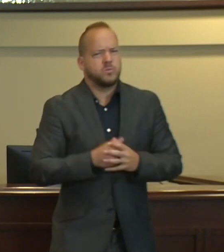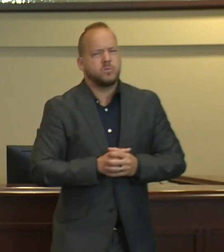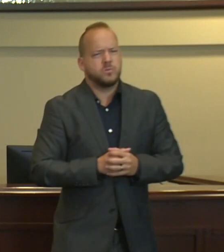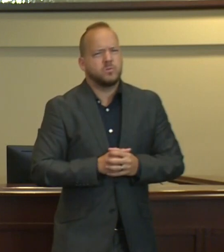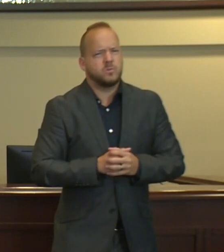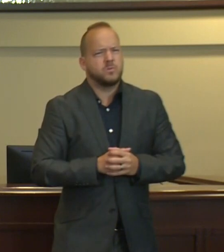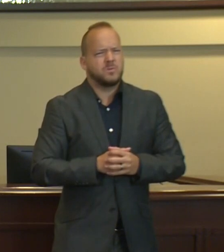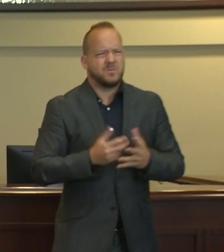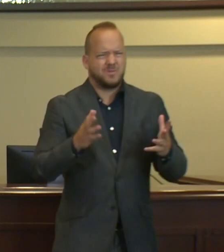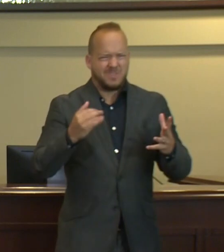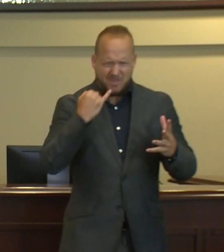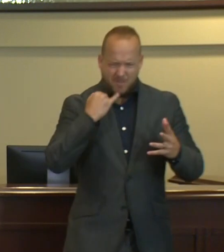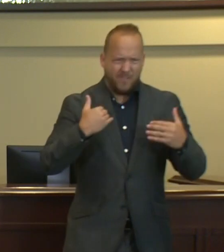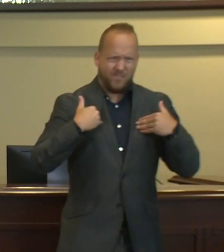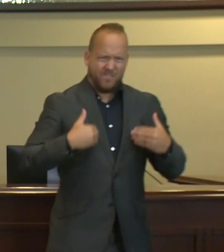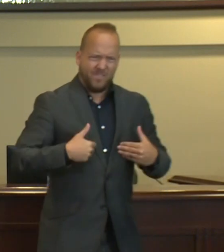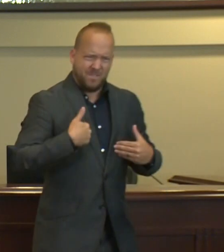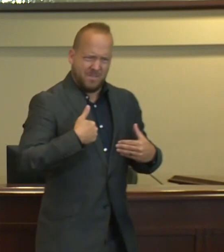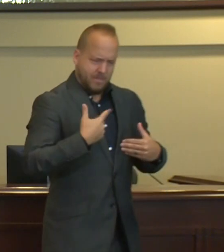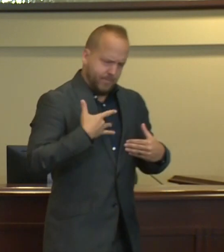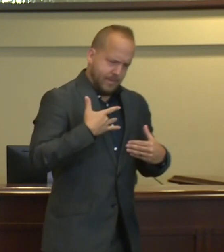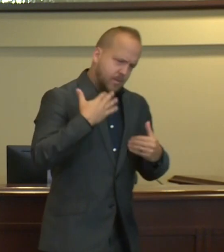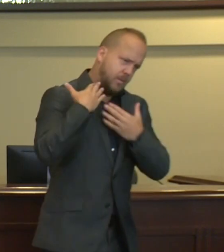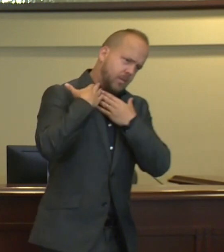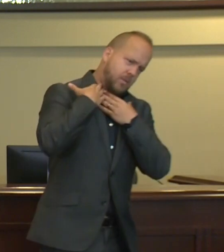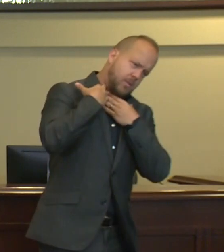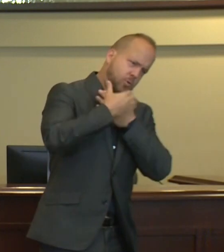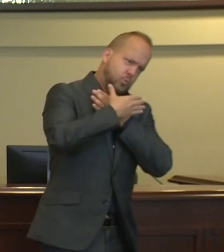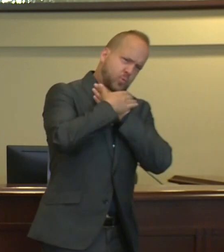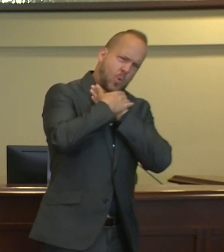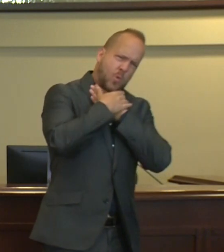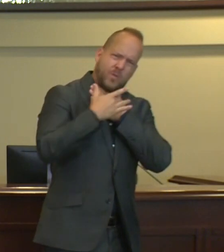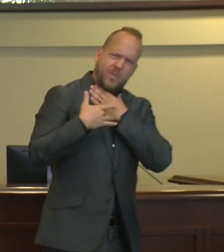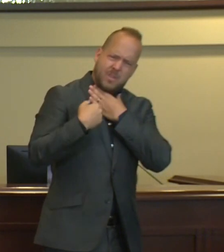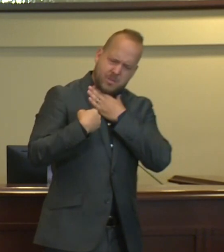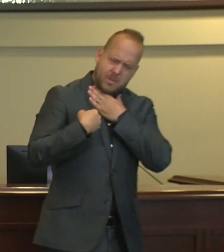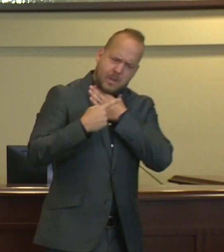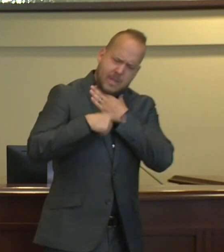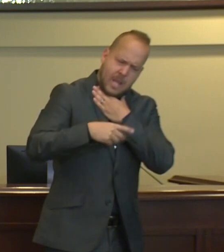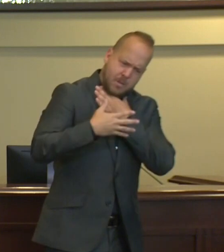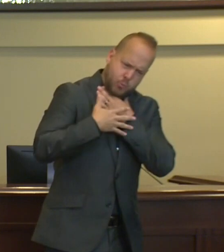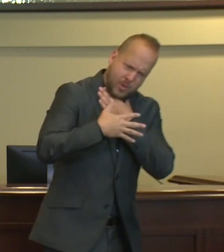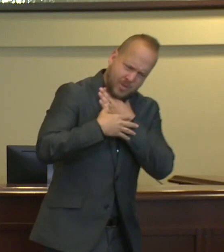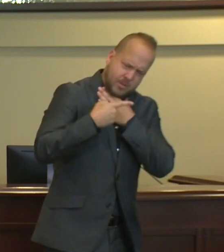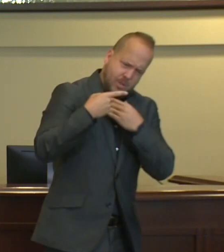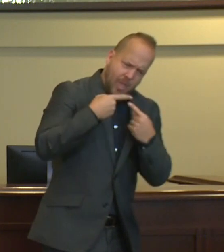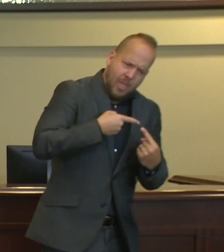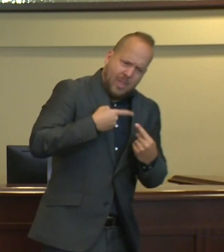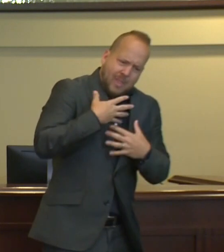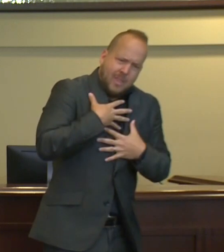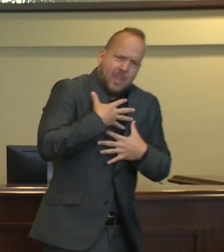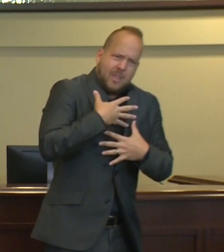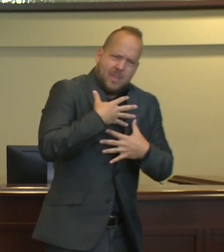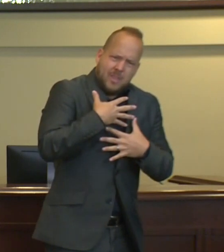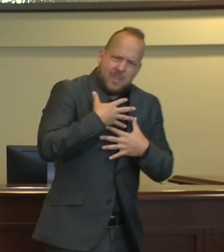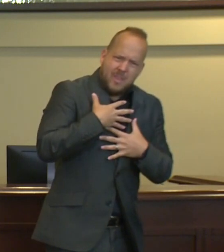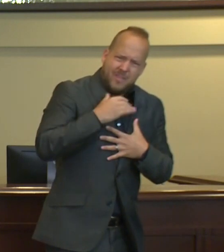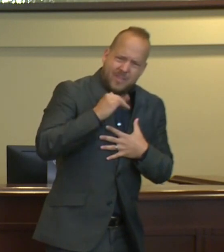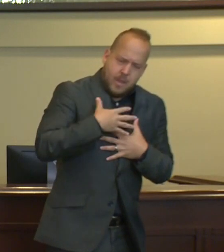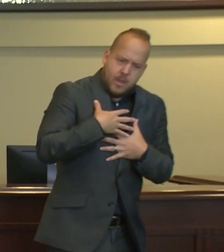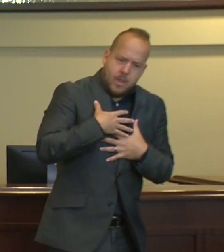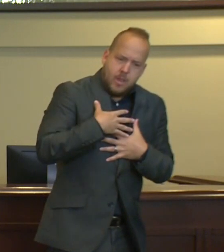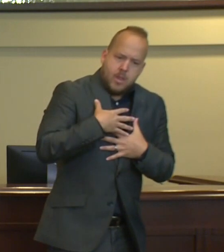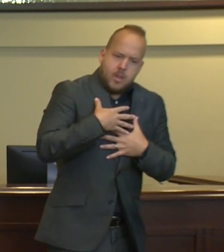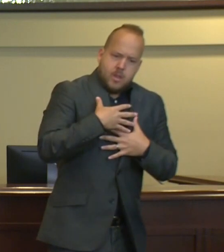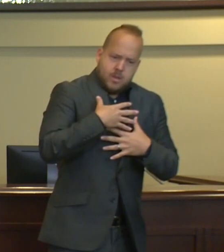choking, loss of breath, struggling to fill one's lungs with air so that the exercise of inhaling and exhaling comfortably